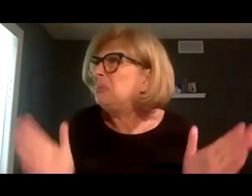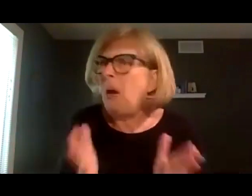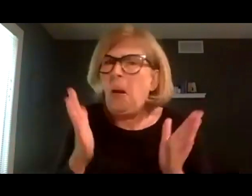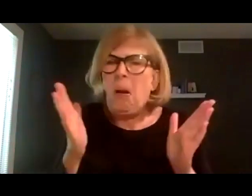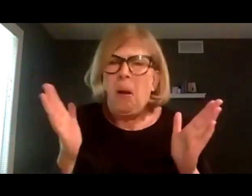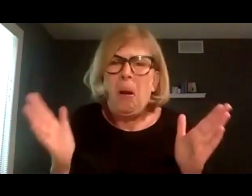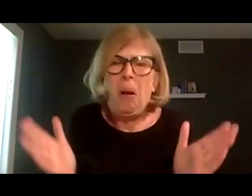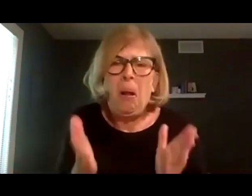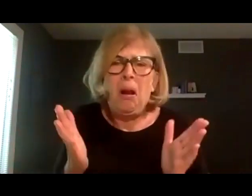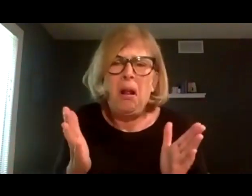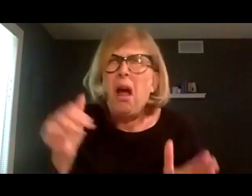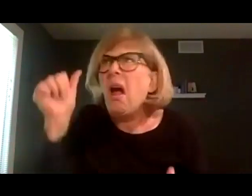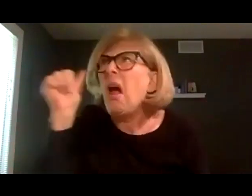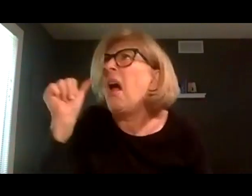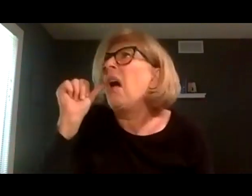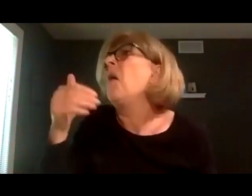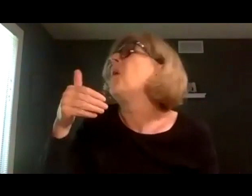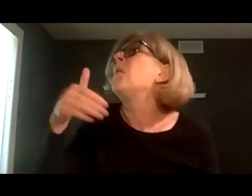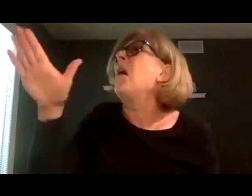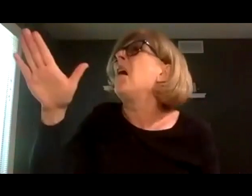my auntie's away